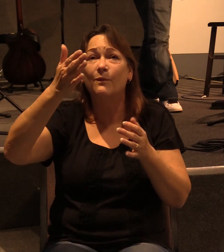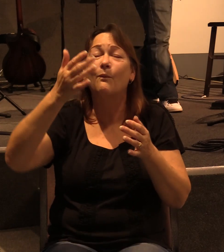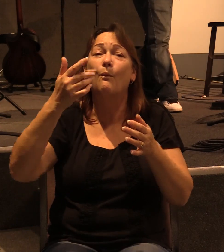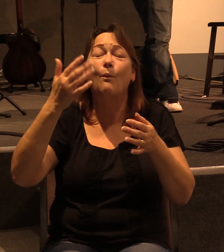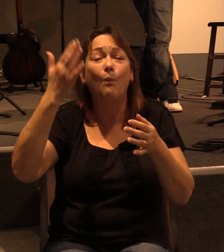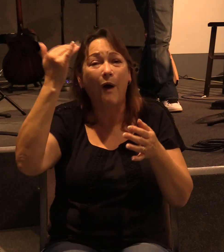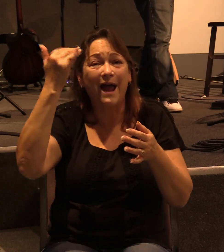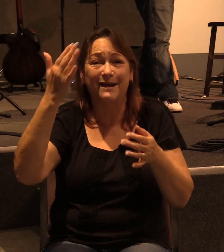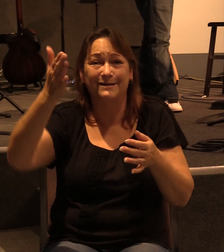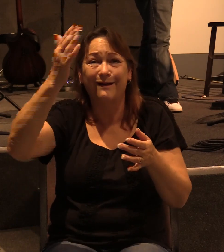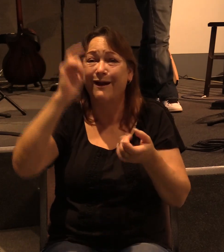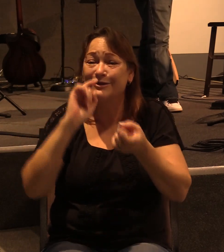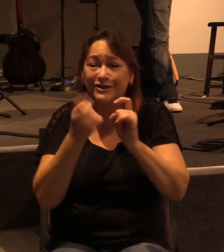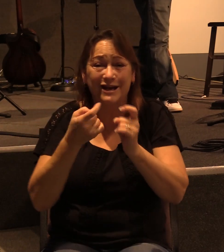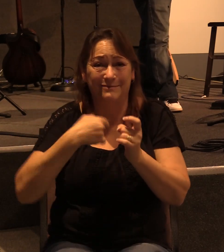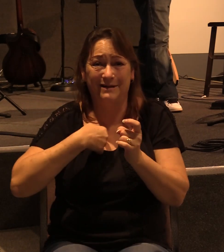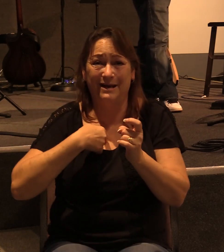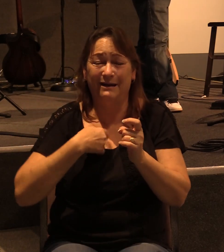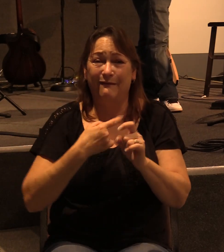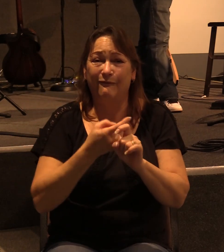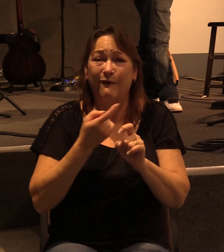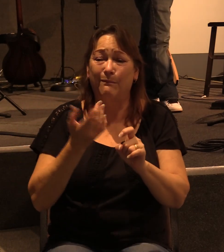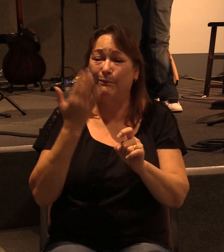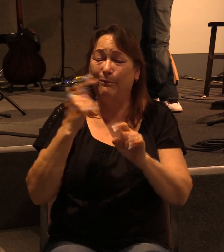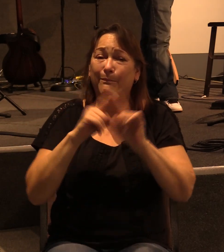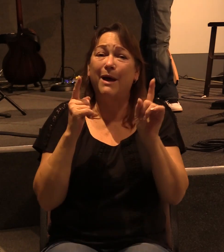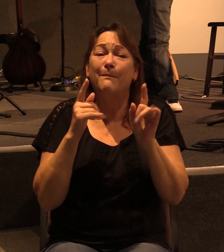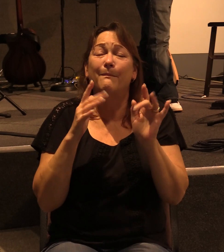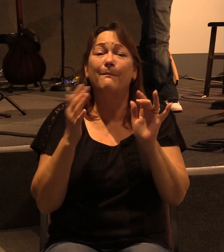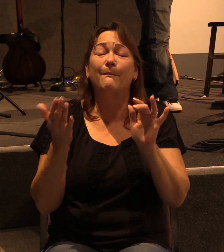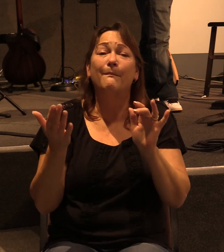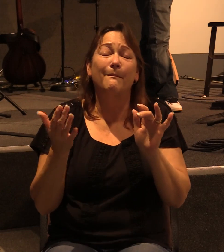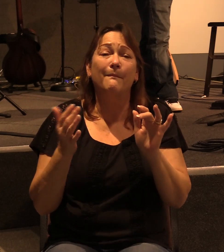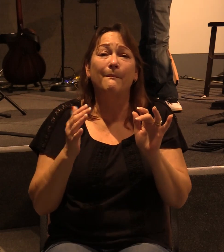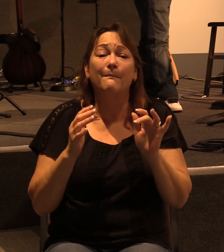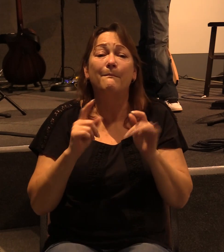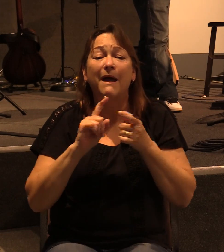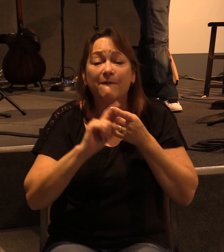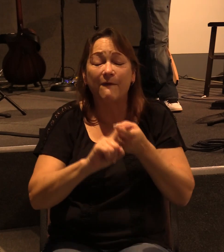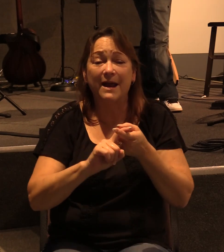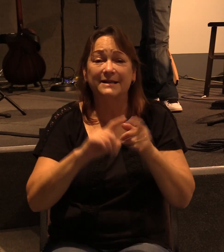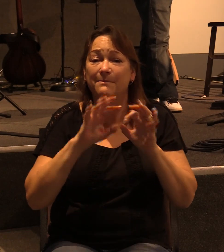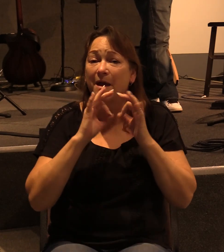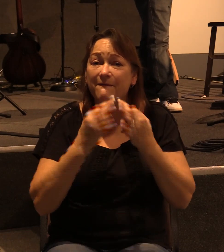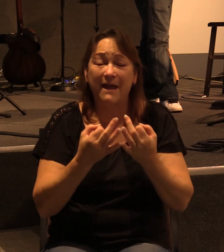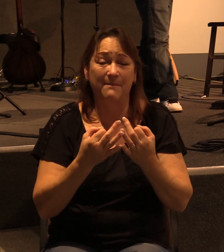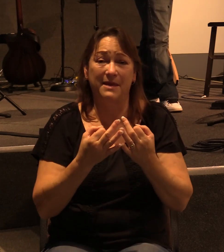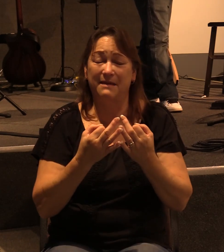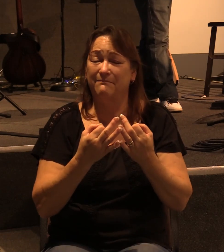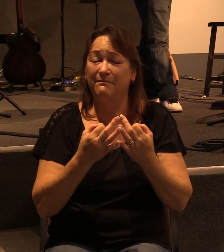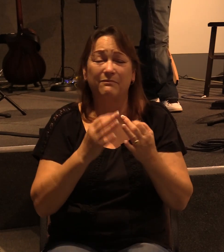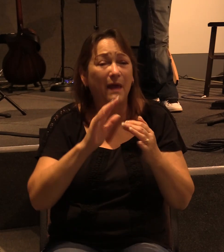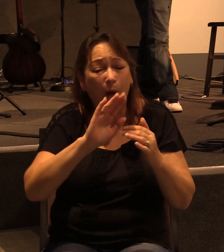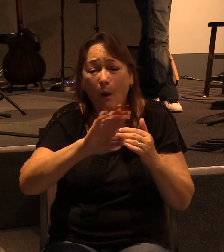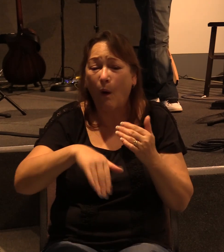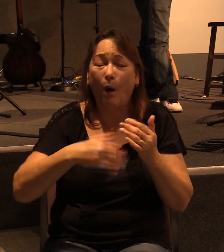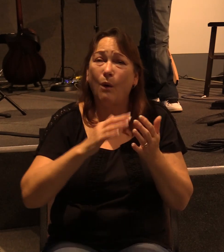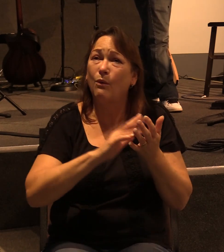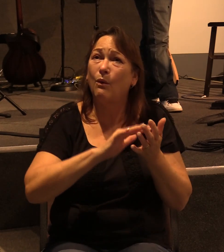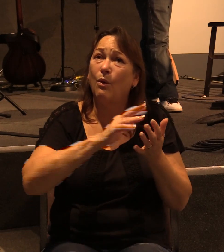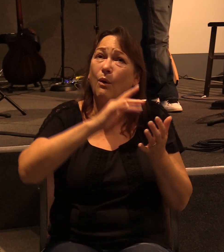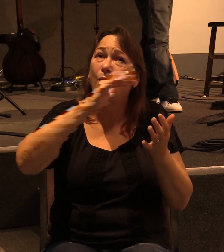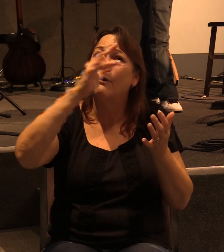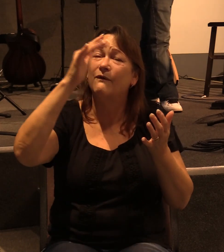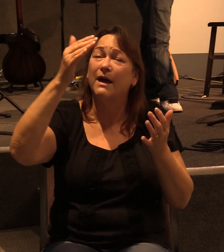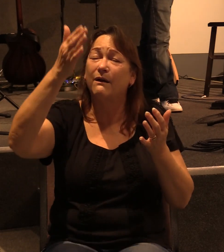from who I was, but my old friends and family glorify God because they know that the change that